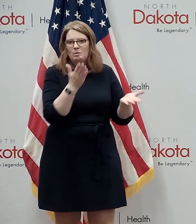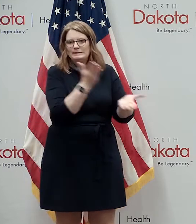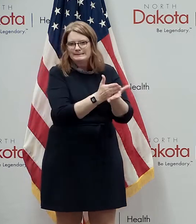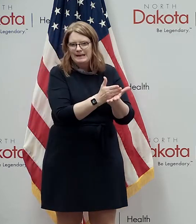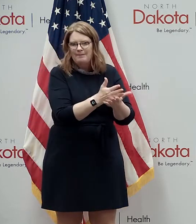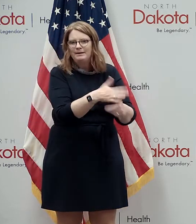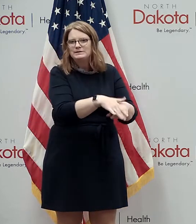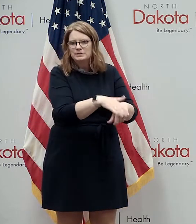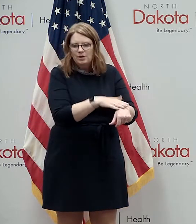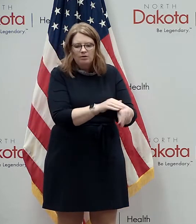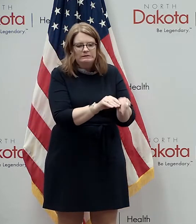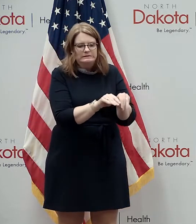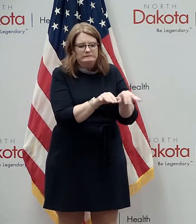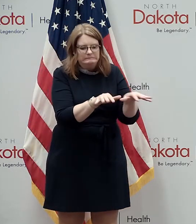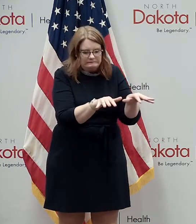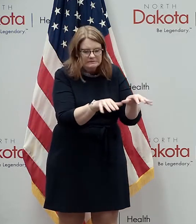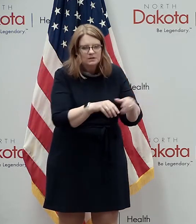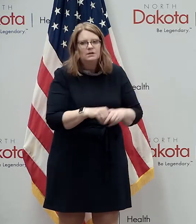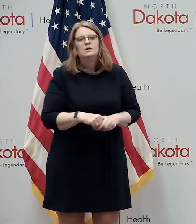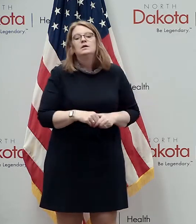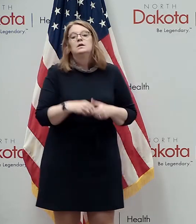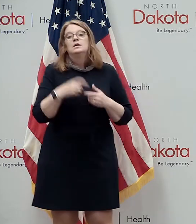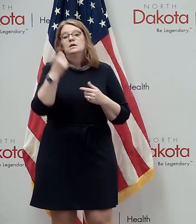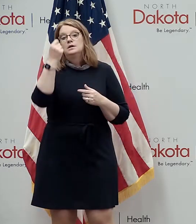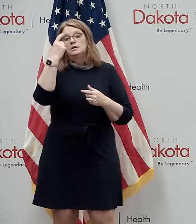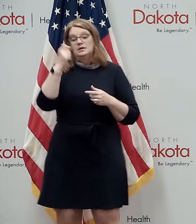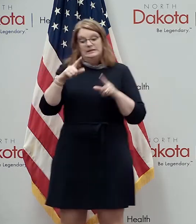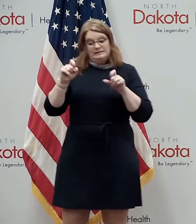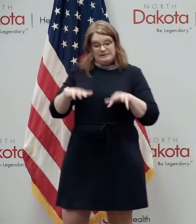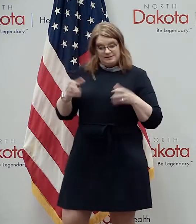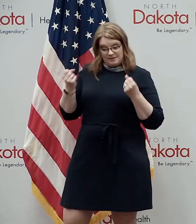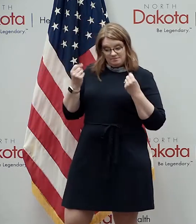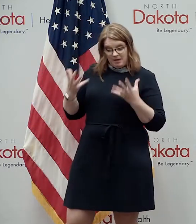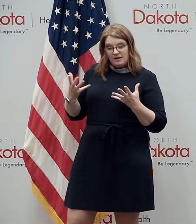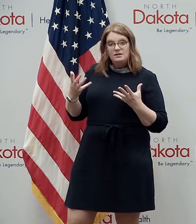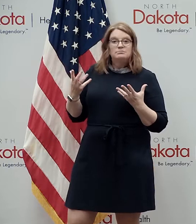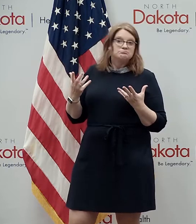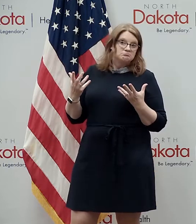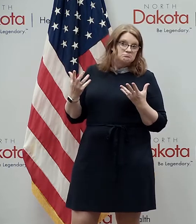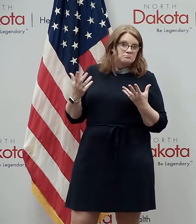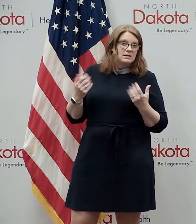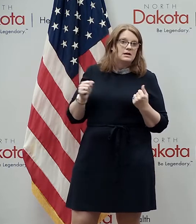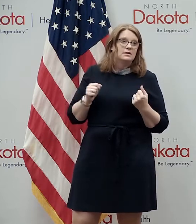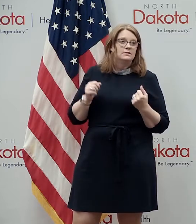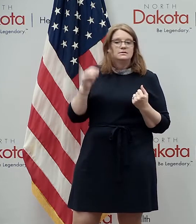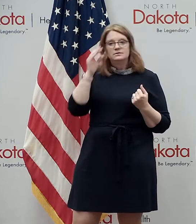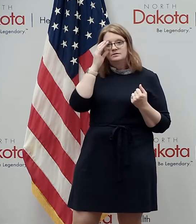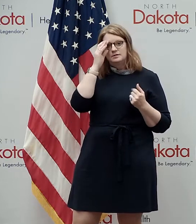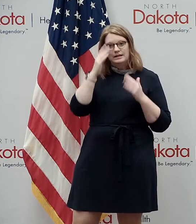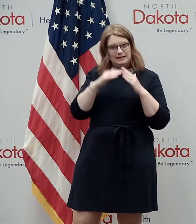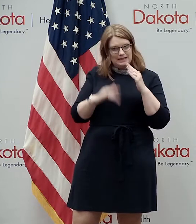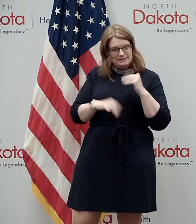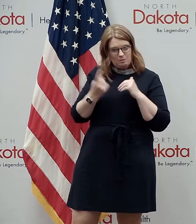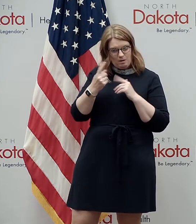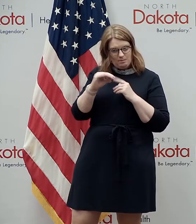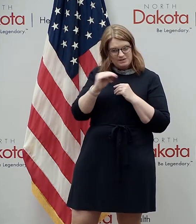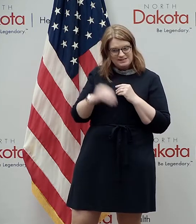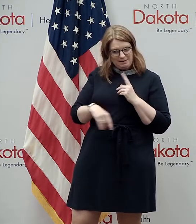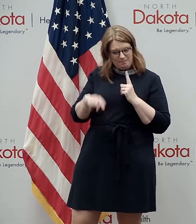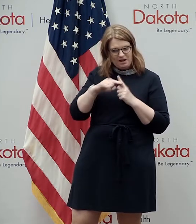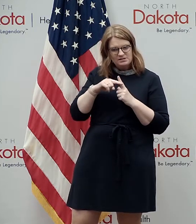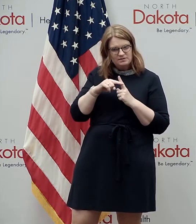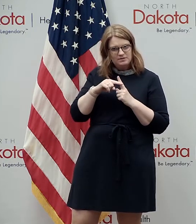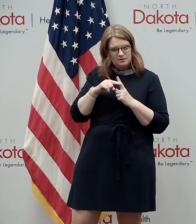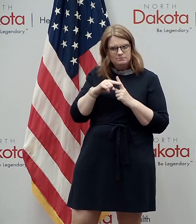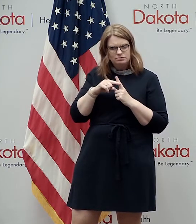the but again when we are doing all this testing uh some days as you know when we've got uh less than one percent positive we